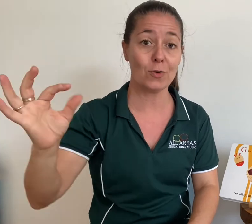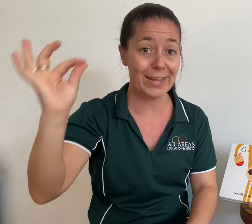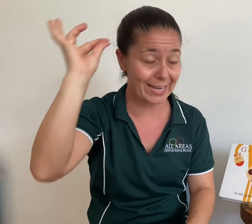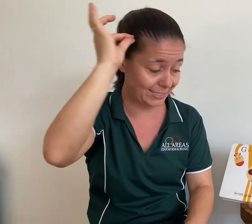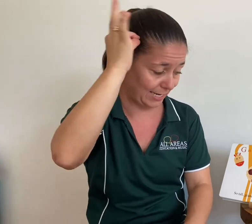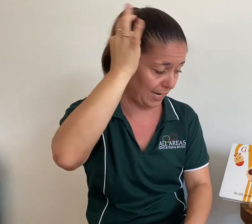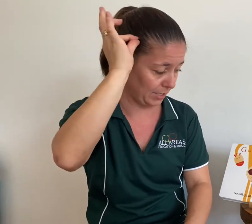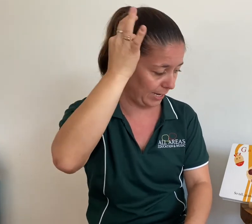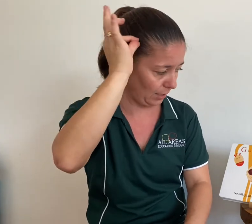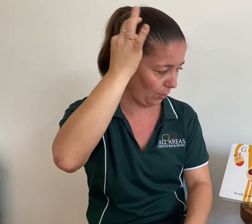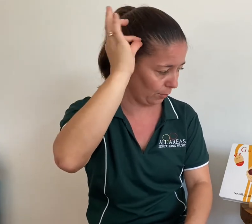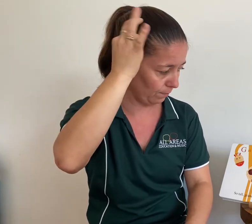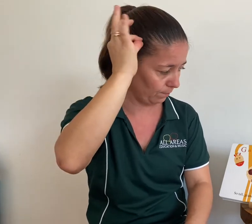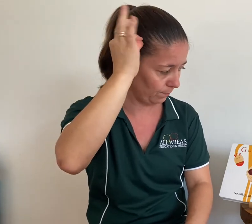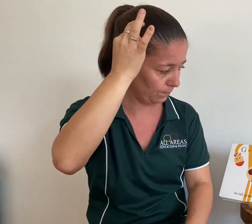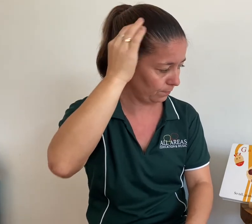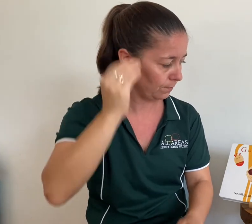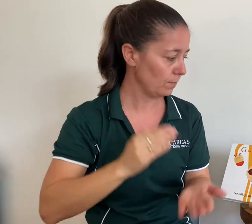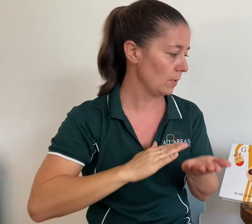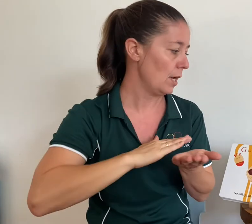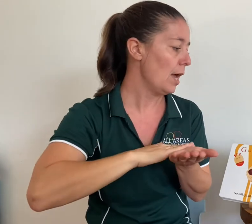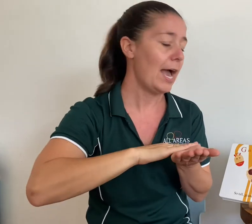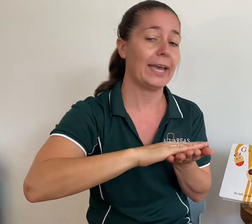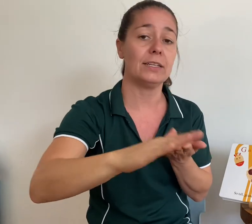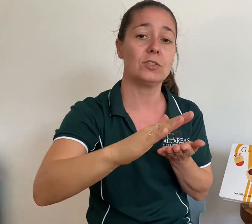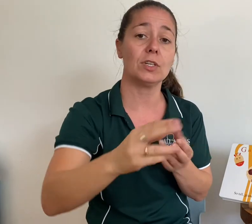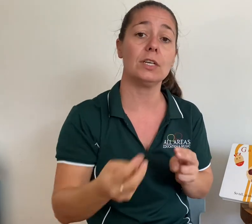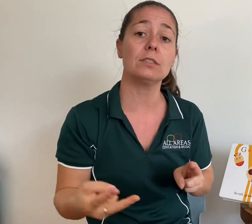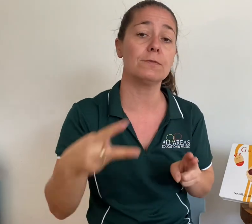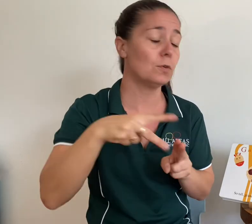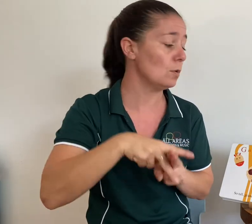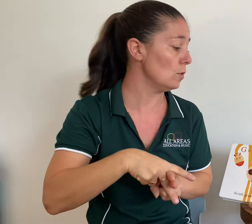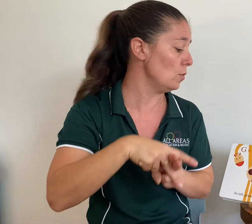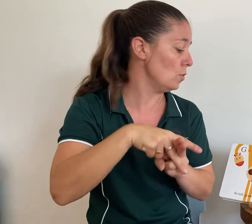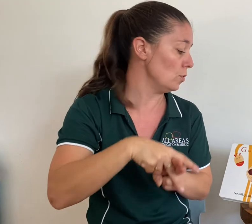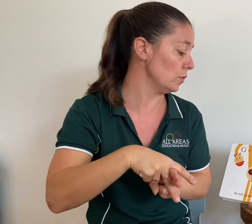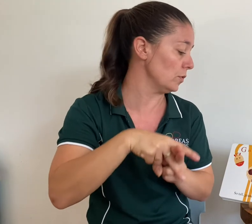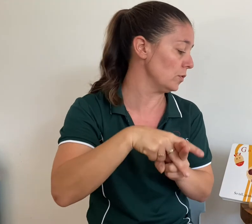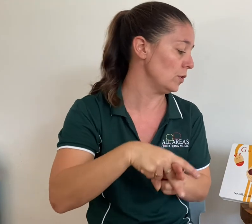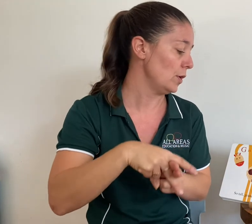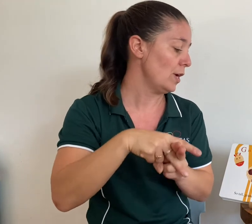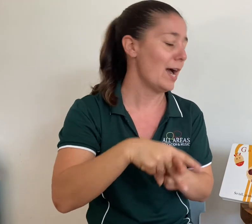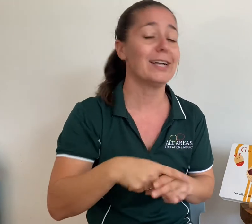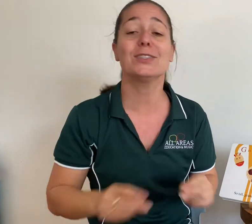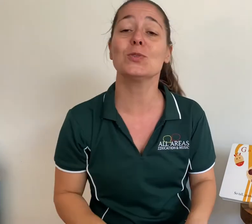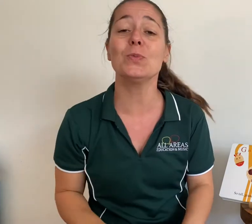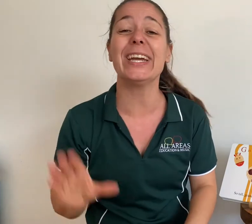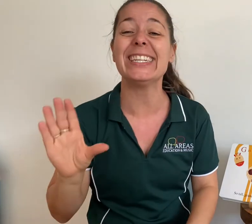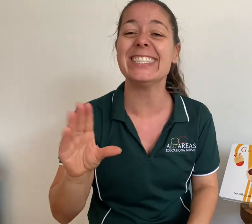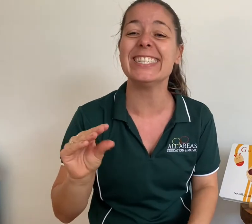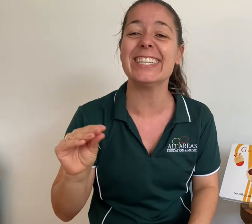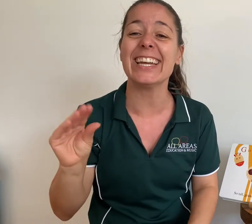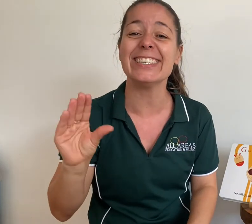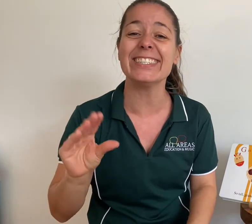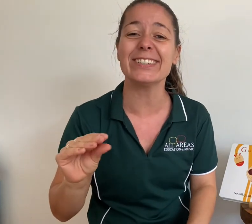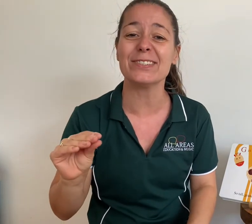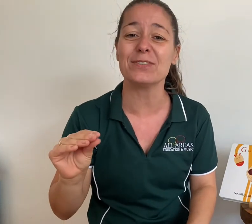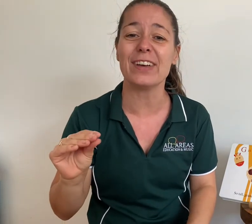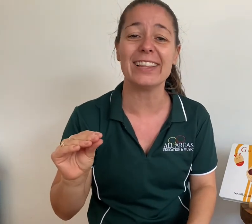grand and yellow. H is for horse. A sweet, gentle fellow.